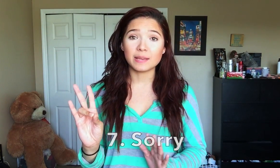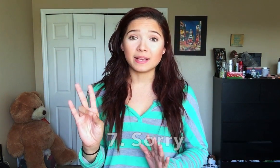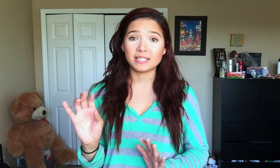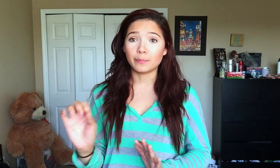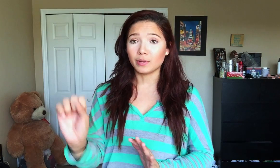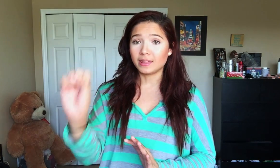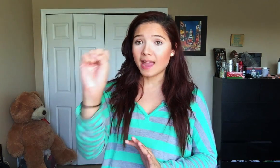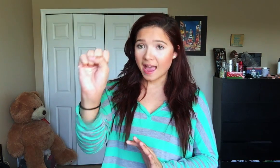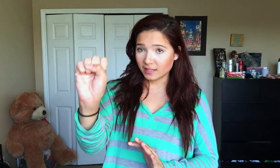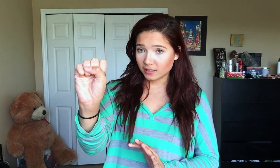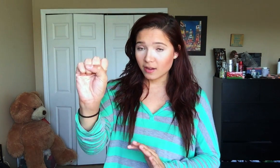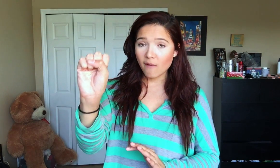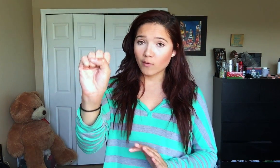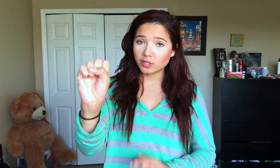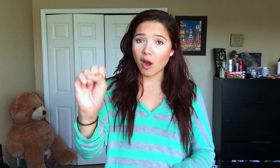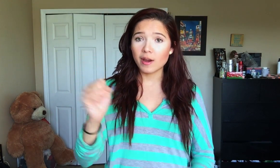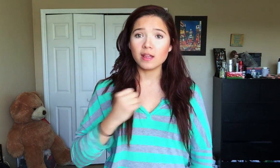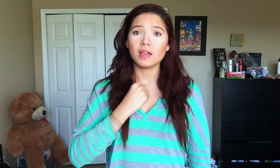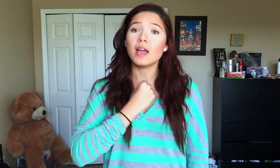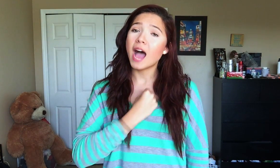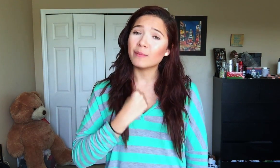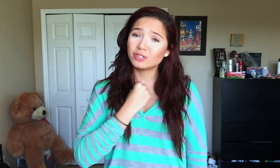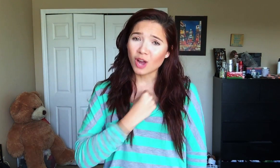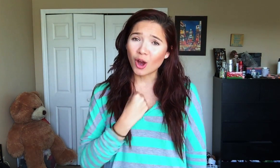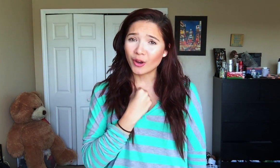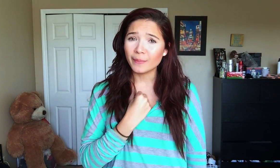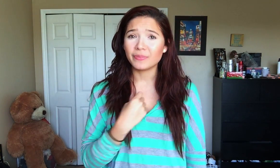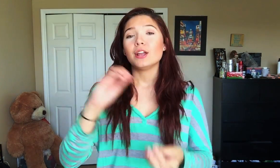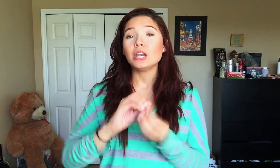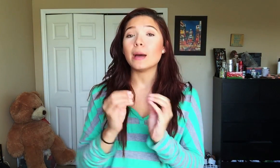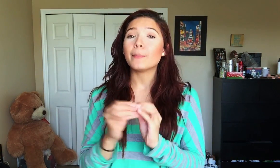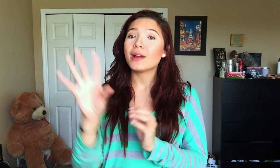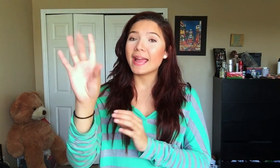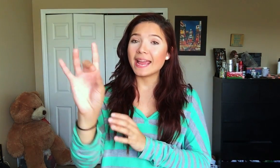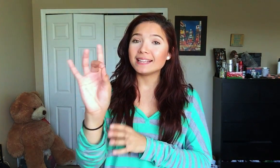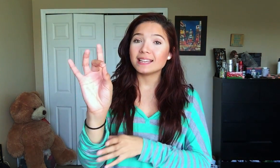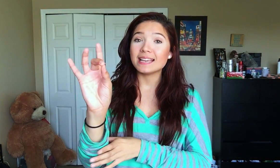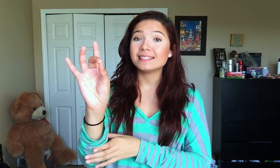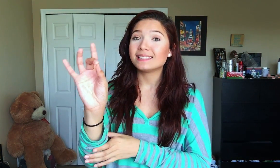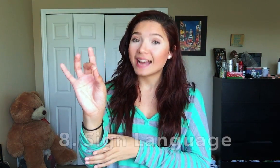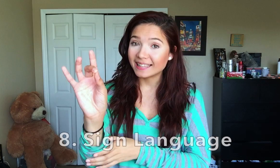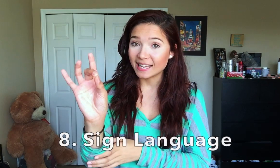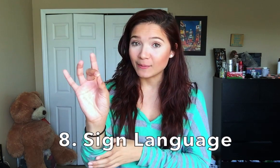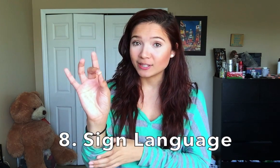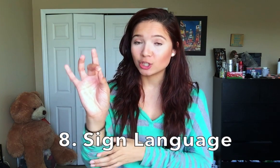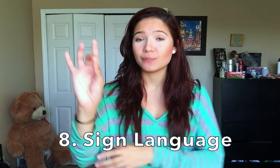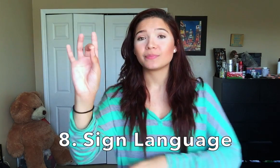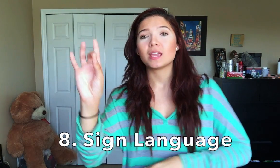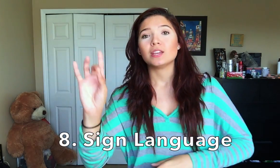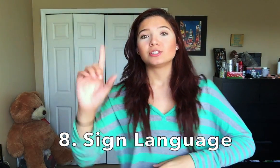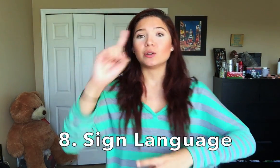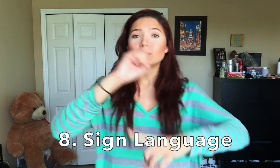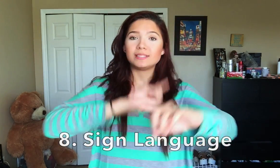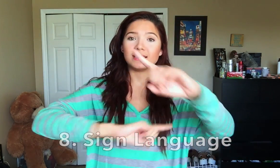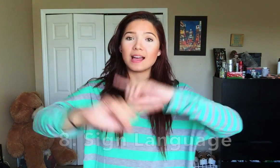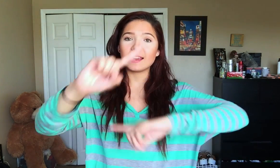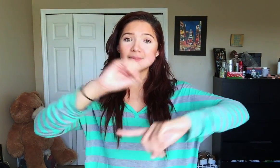same except with the s or sorry I'm sorry number eight is sign language so sign